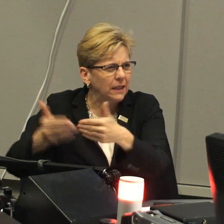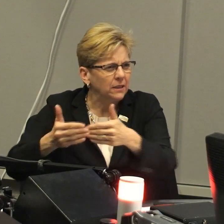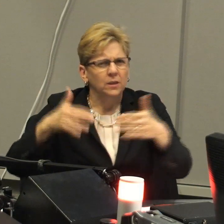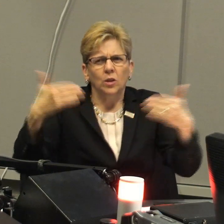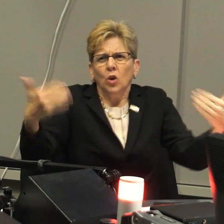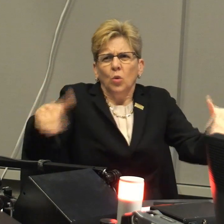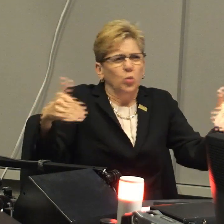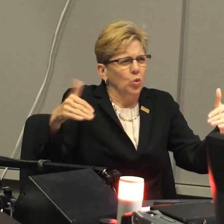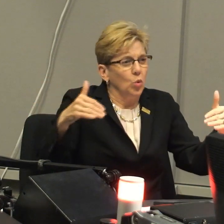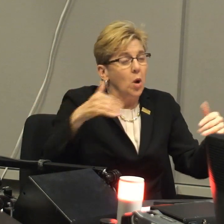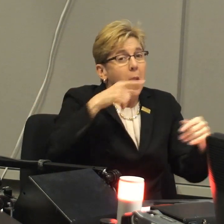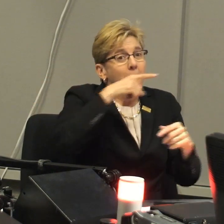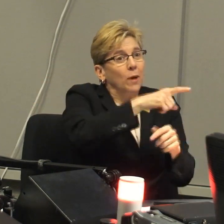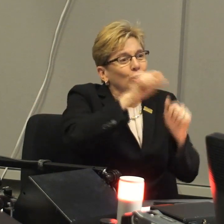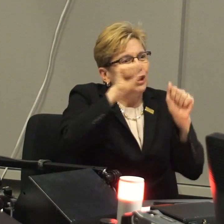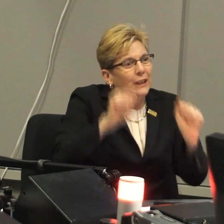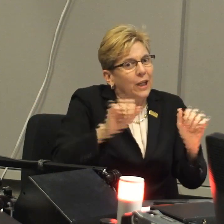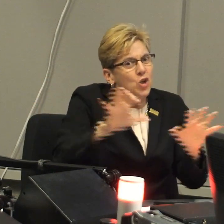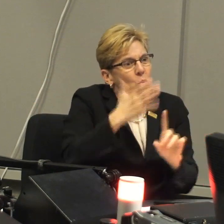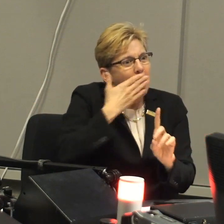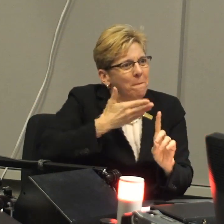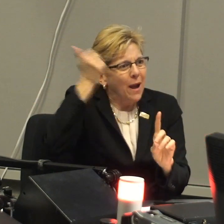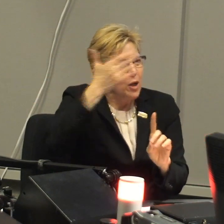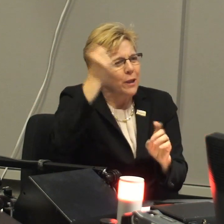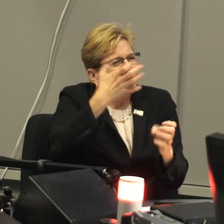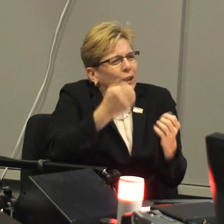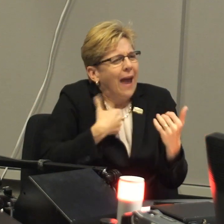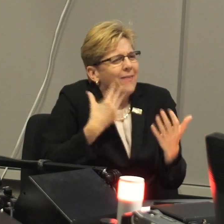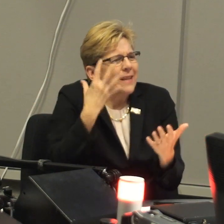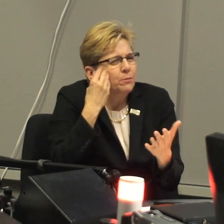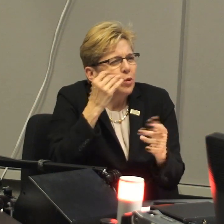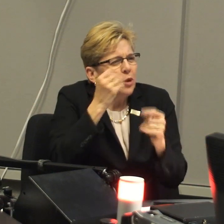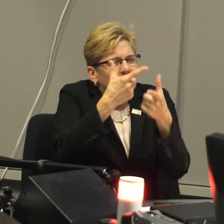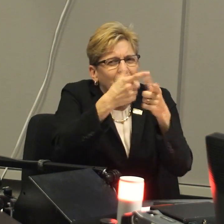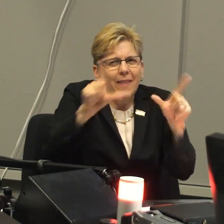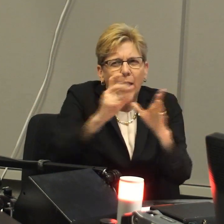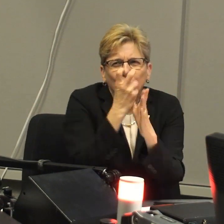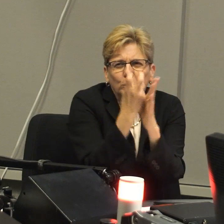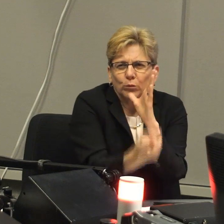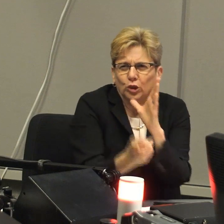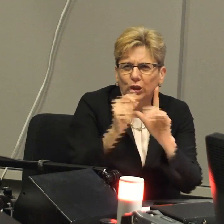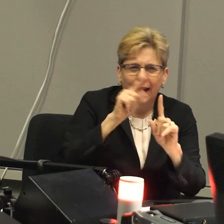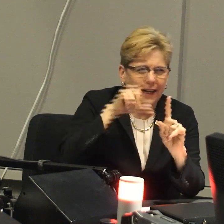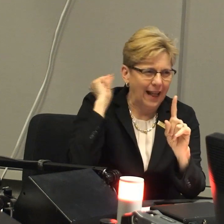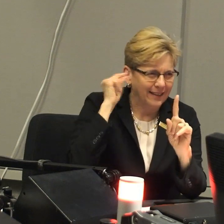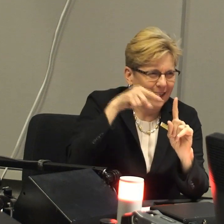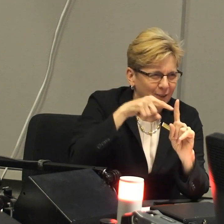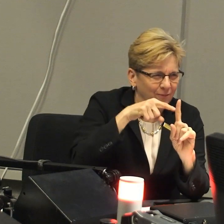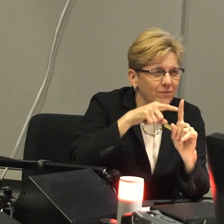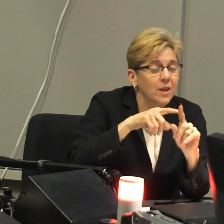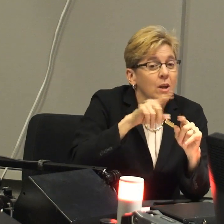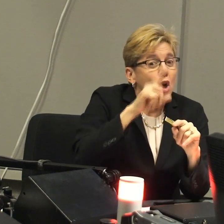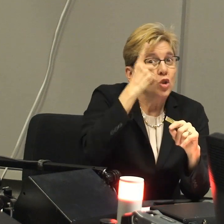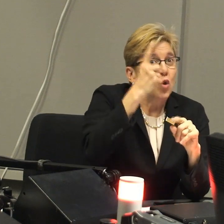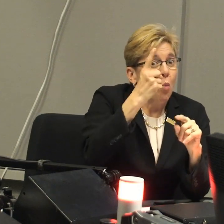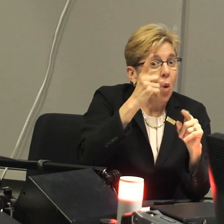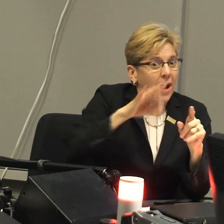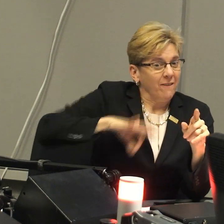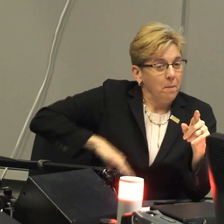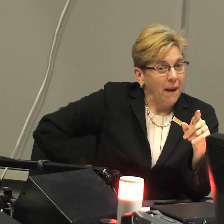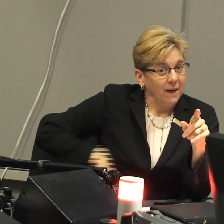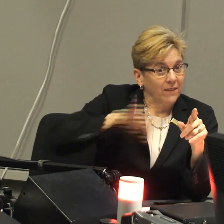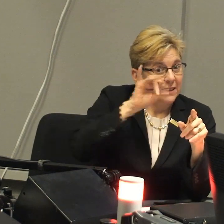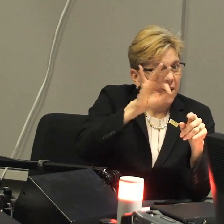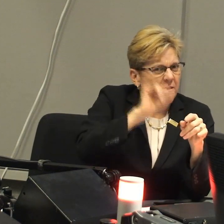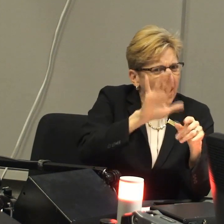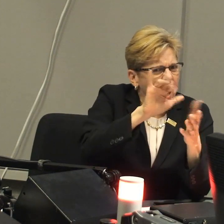and understanding the complexities around the translation process. She can do that so much better, having had the experience of that language immersion